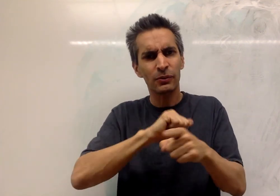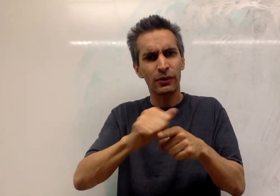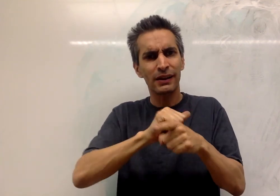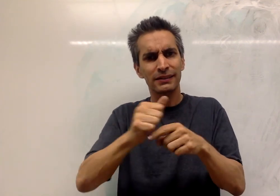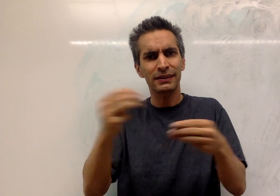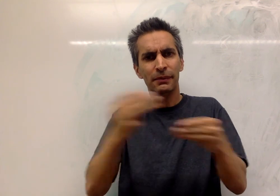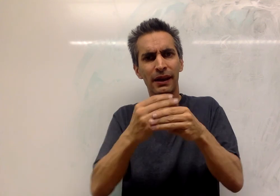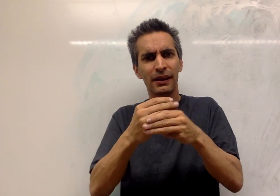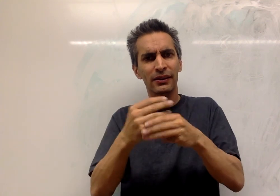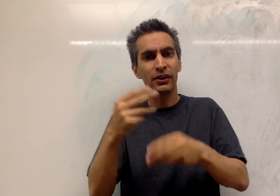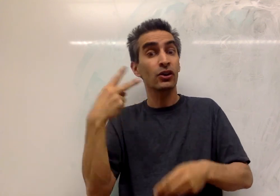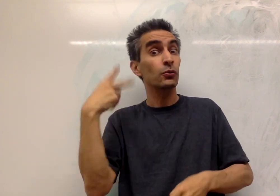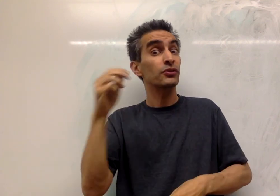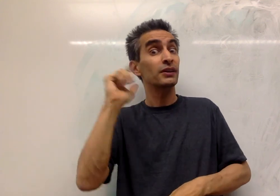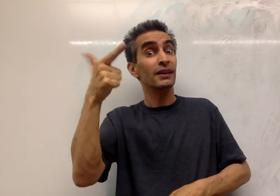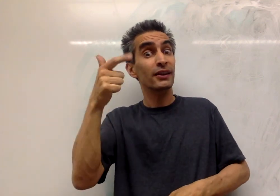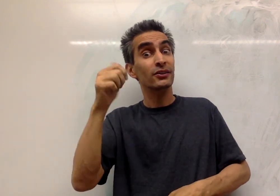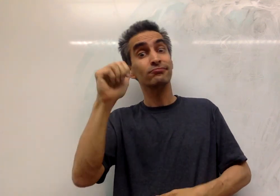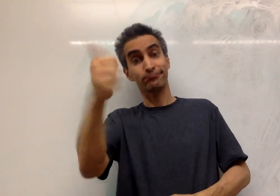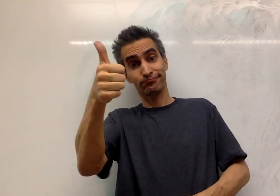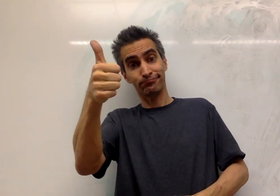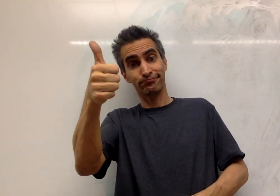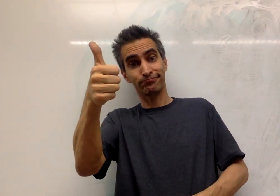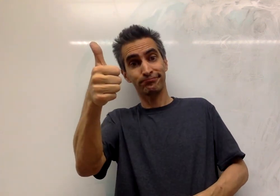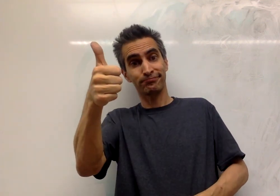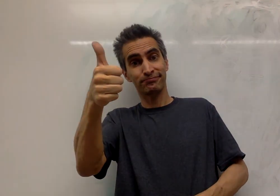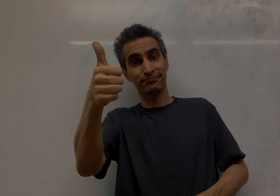practicing your math. We'll see you later. Good luck. luck. Good Good Good Good